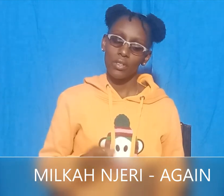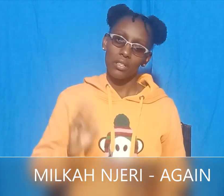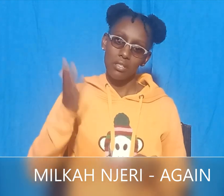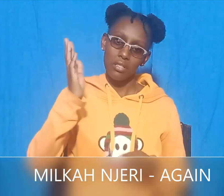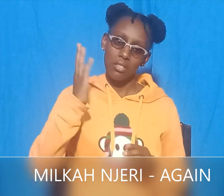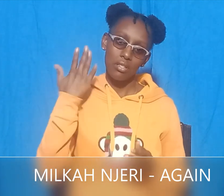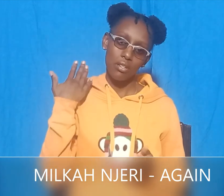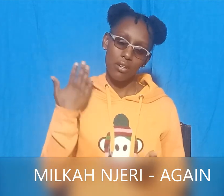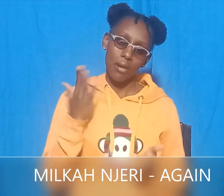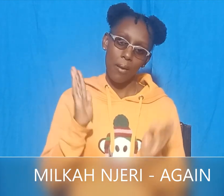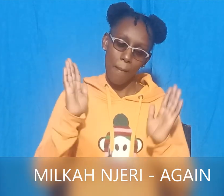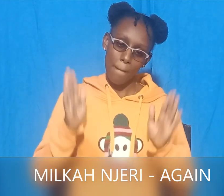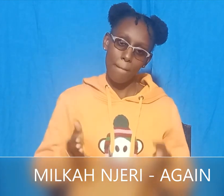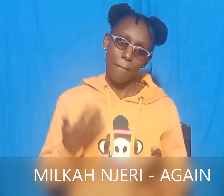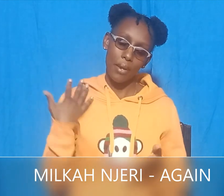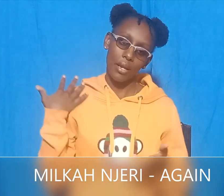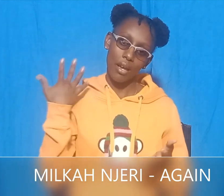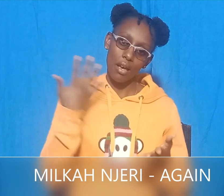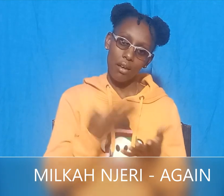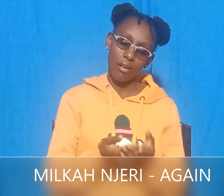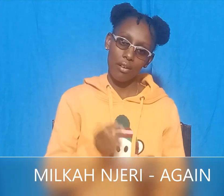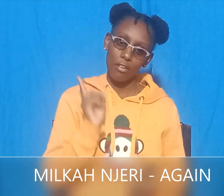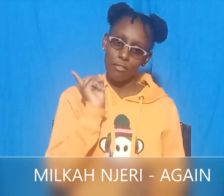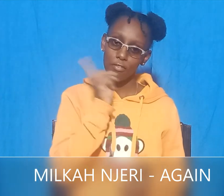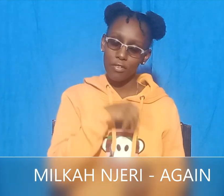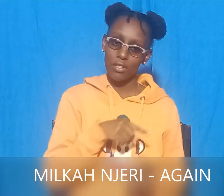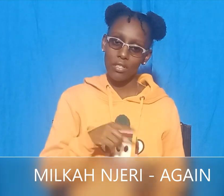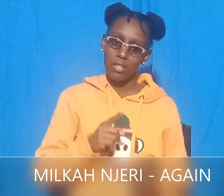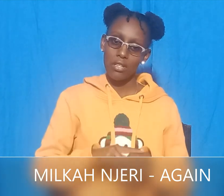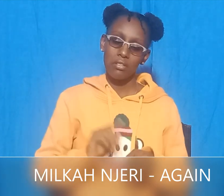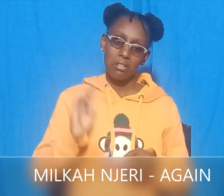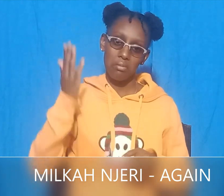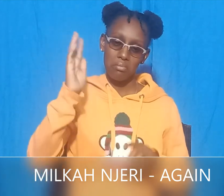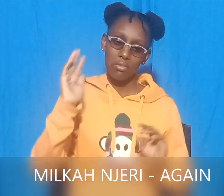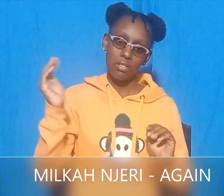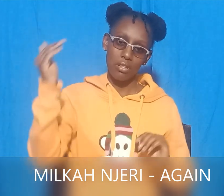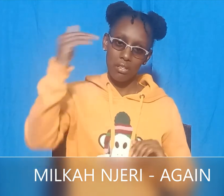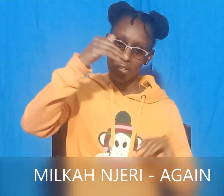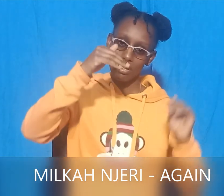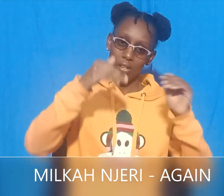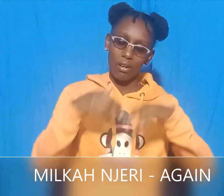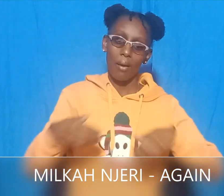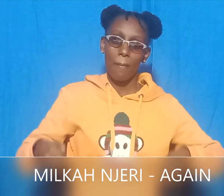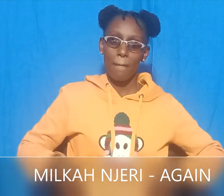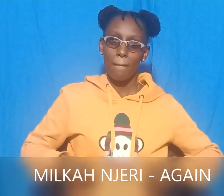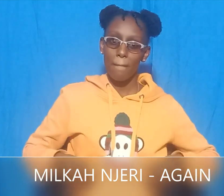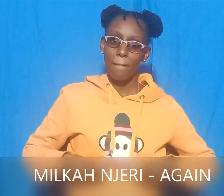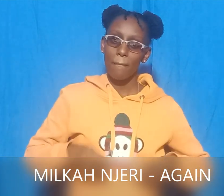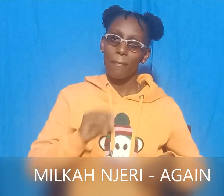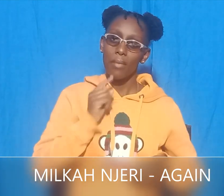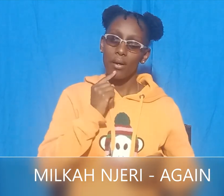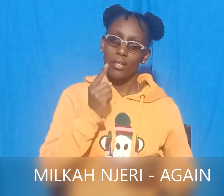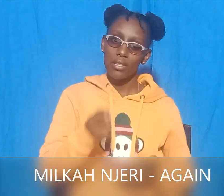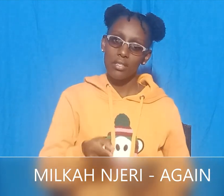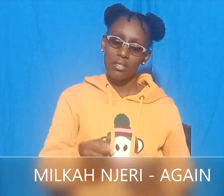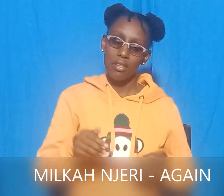tree. The monkey climbed up the tree saying, Wait for me. Wait for me.